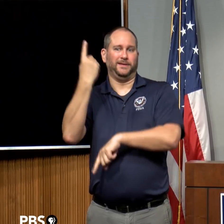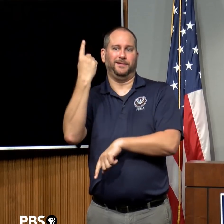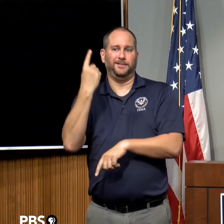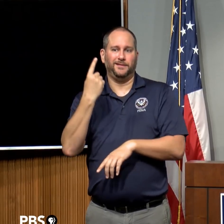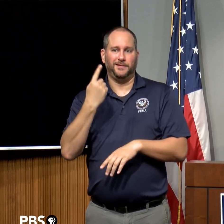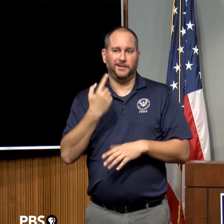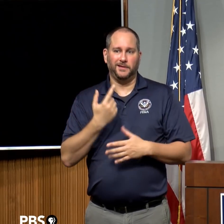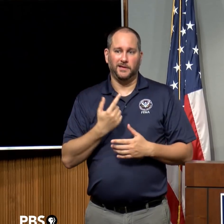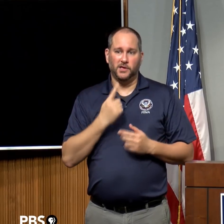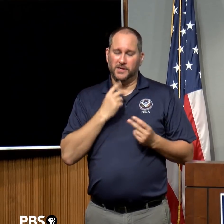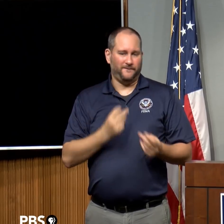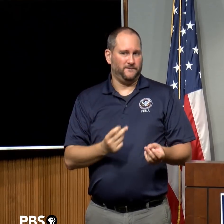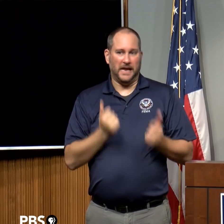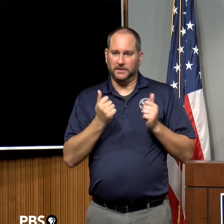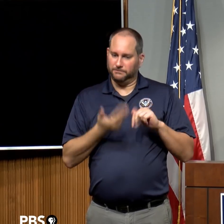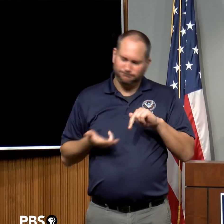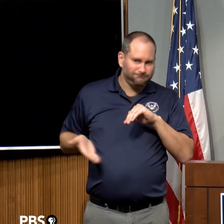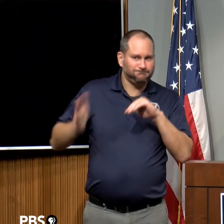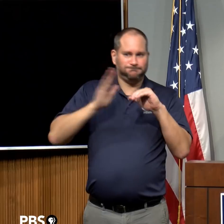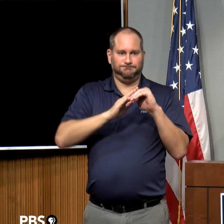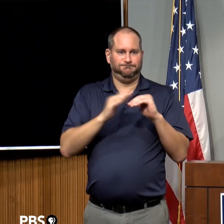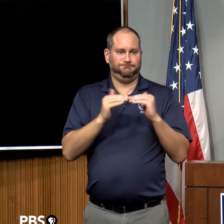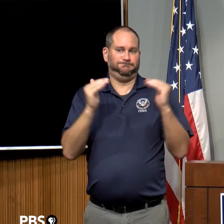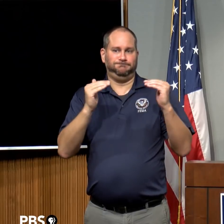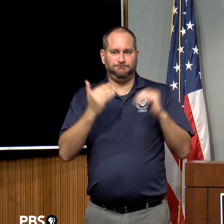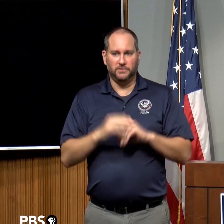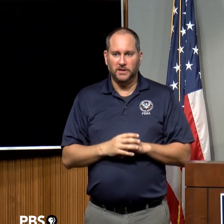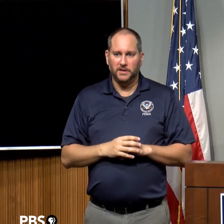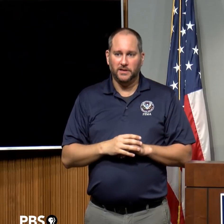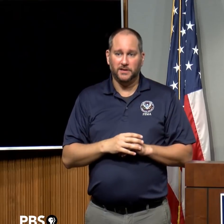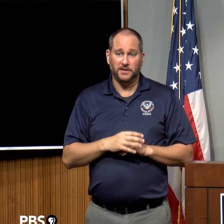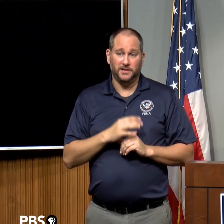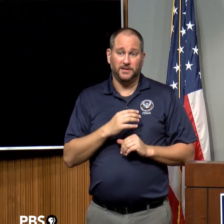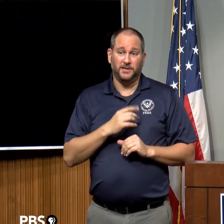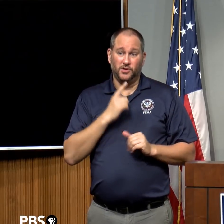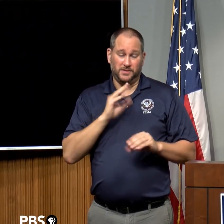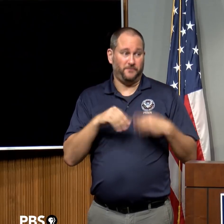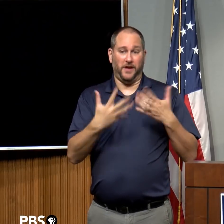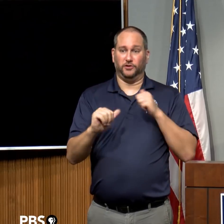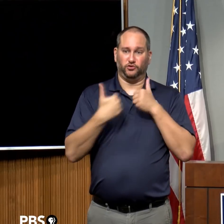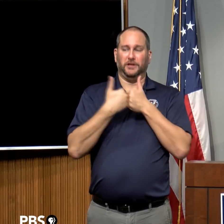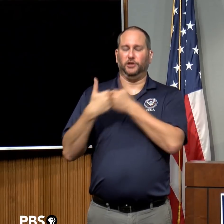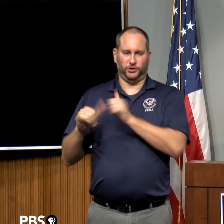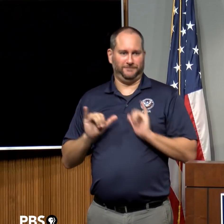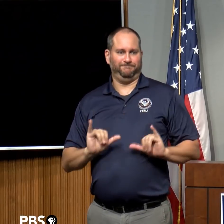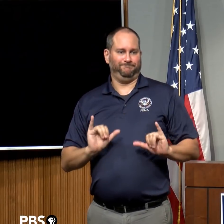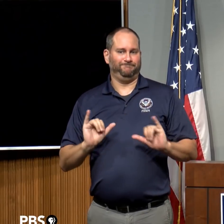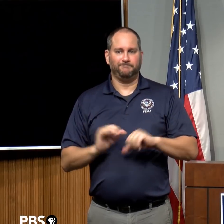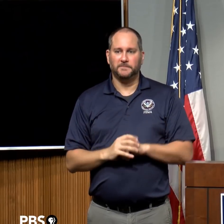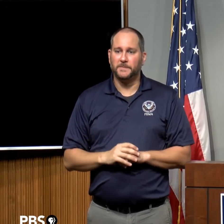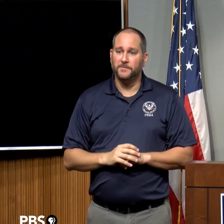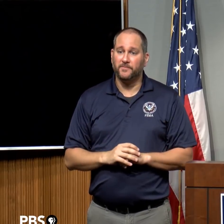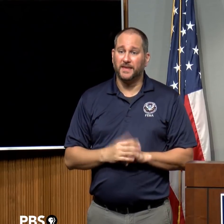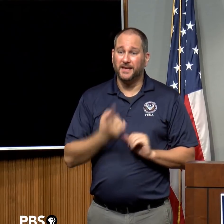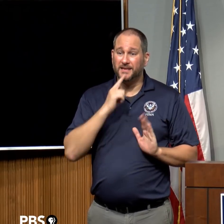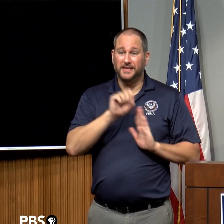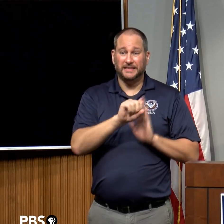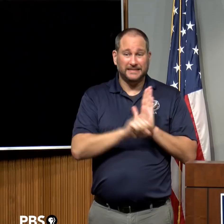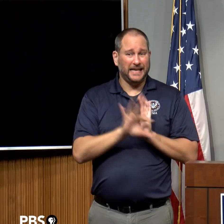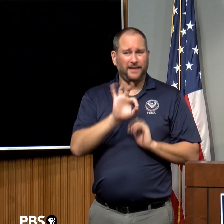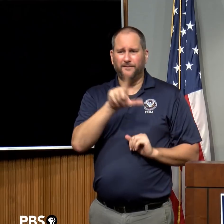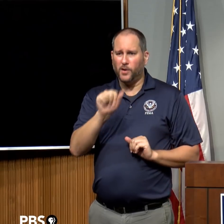intensifying storm always presents a challenge. But, you know, the state of Florida obviously is no stranger to hurricanes.